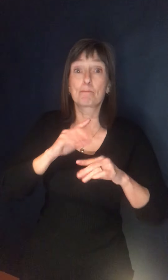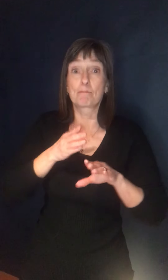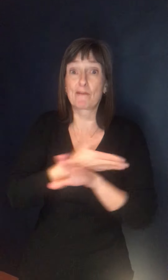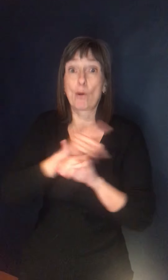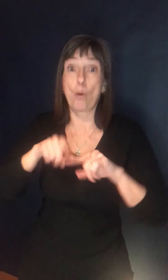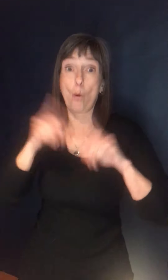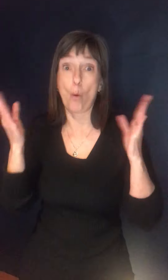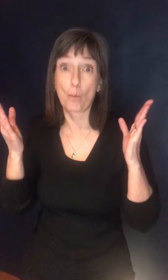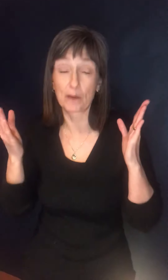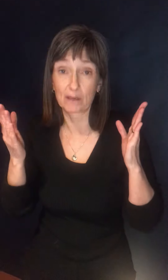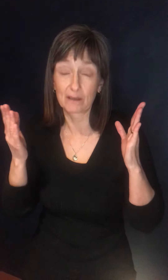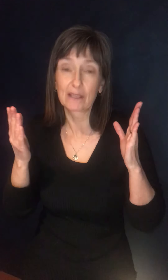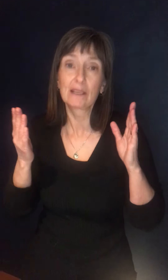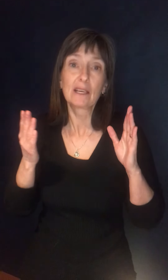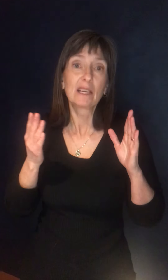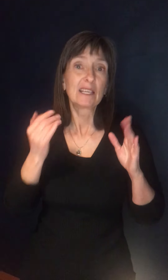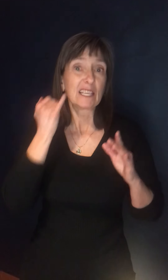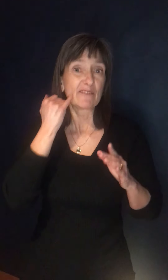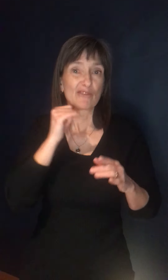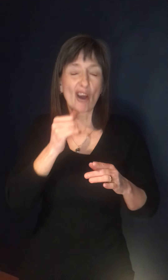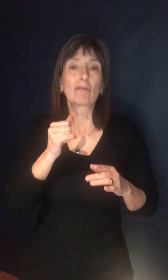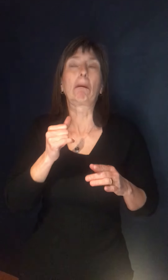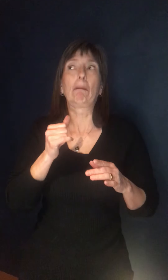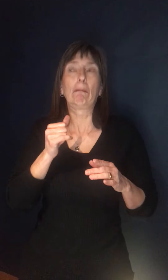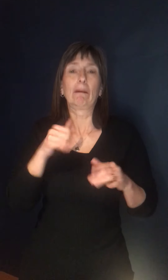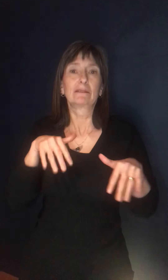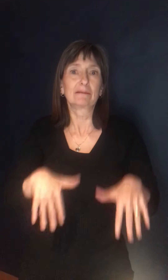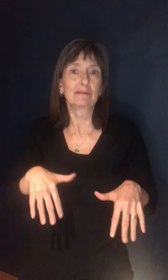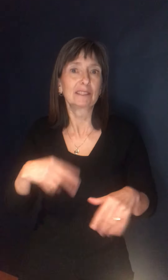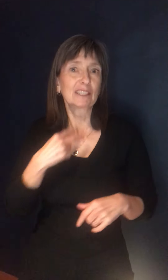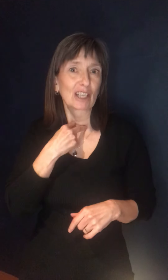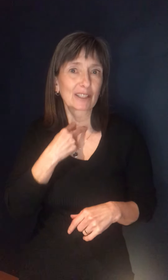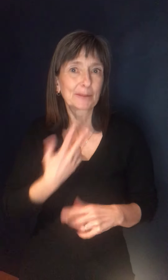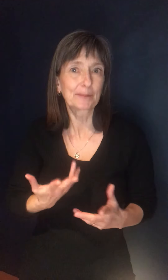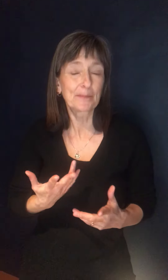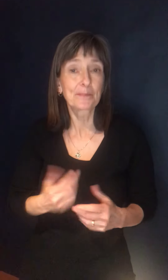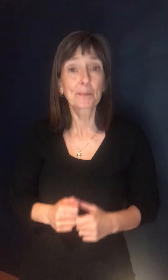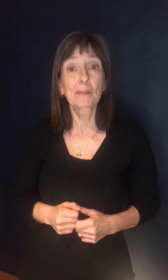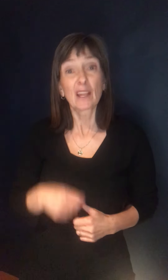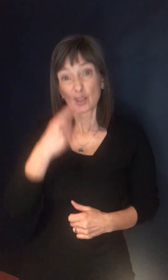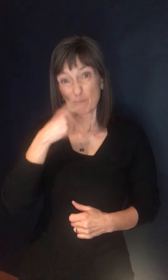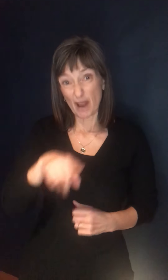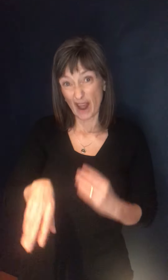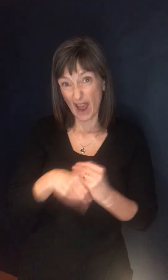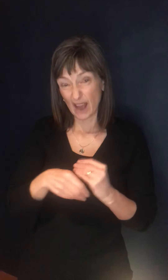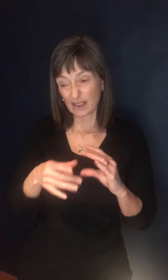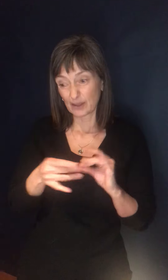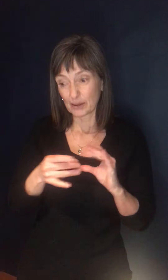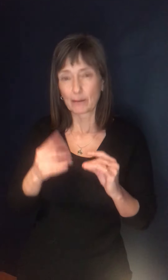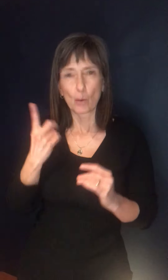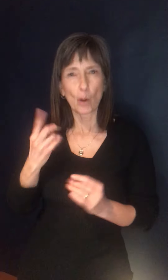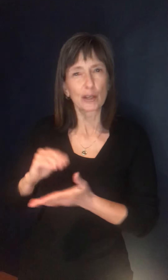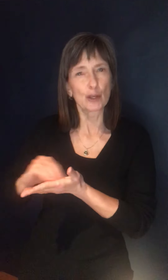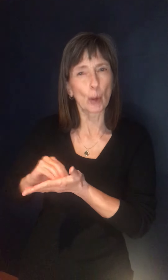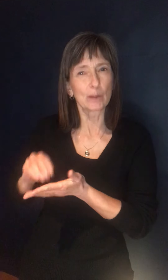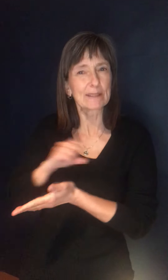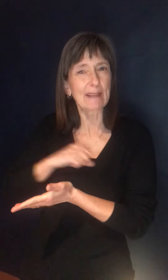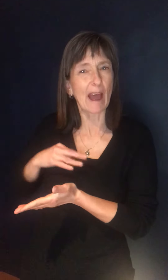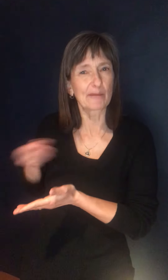they would be at a business disadvantage. Uh, I'm going to take a liberty if you don't mind. I've just had a note passed to me by staff that a,